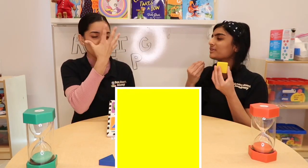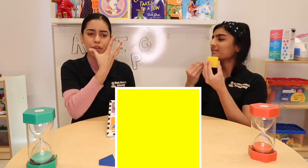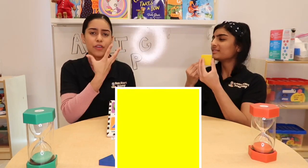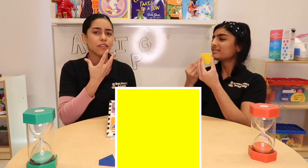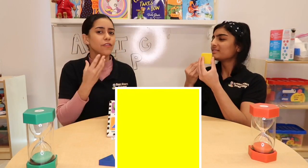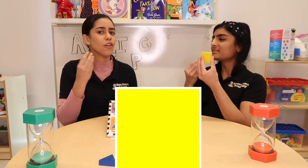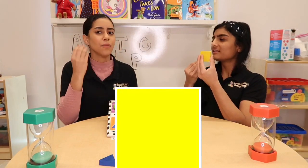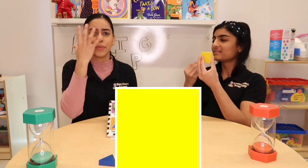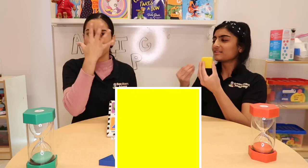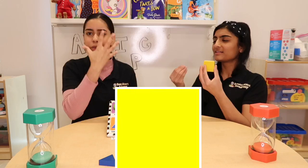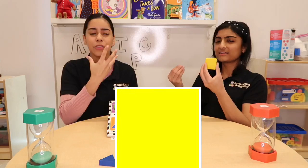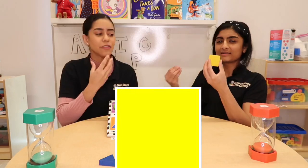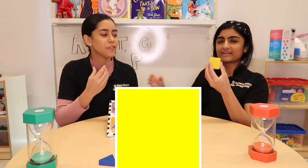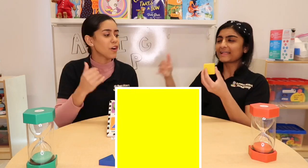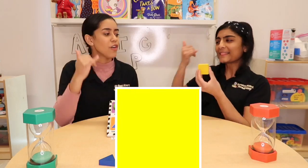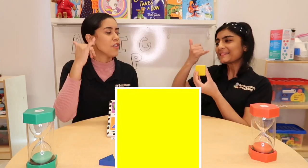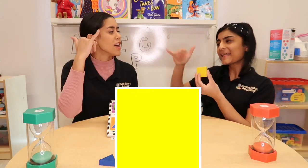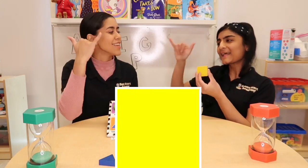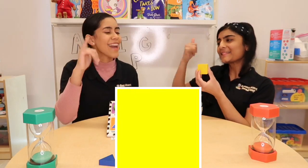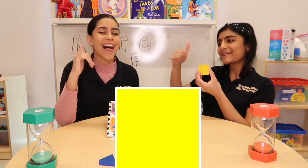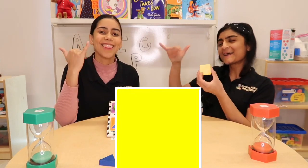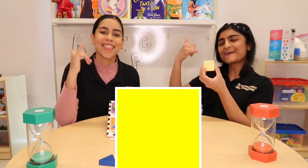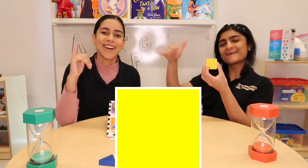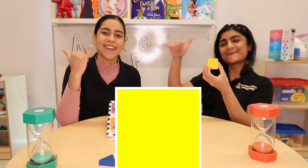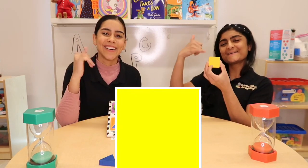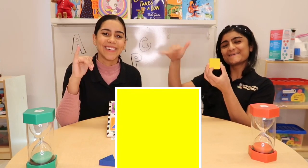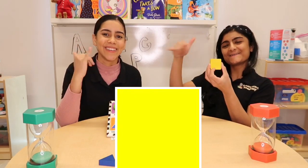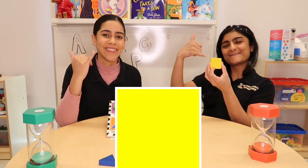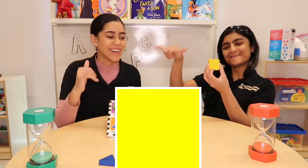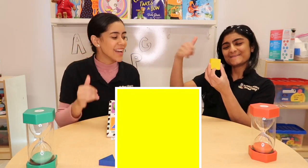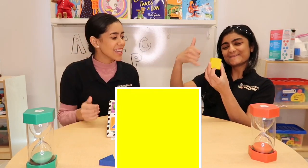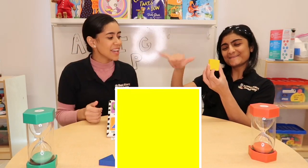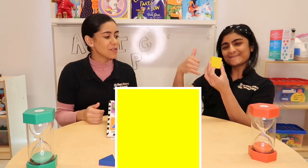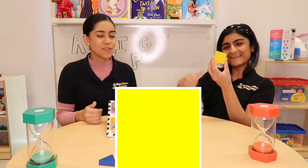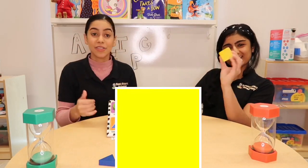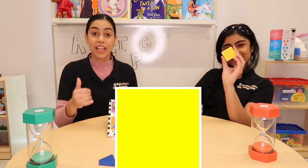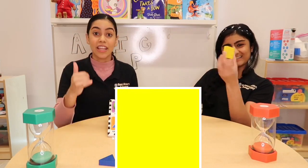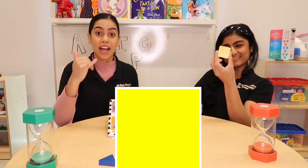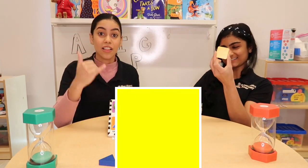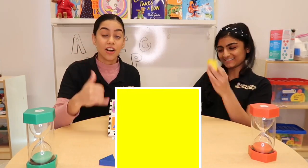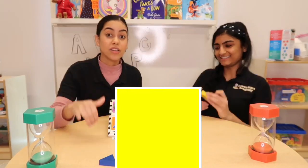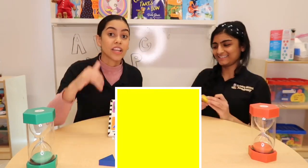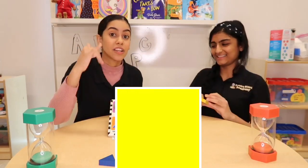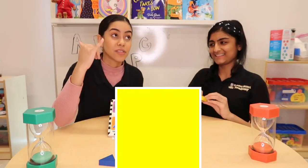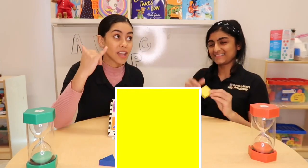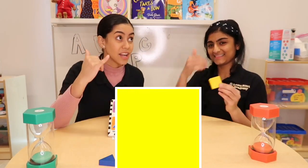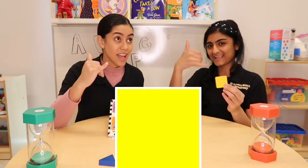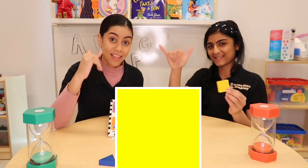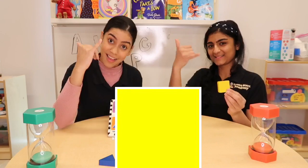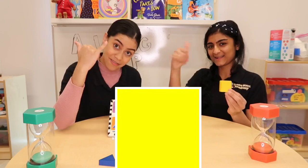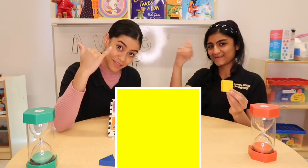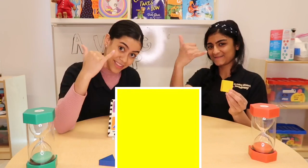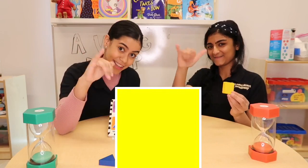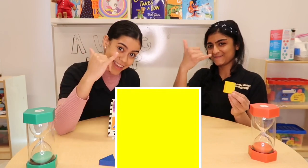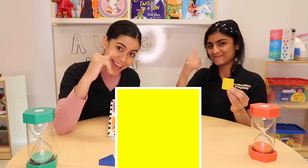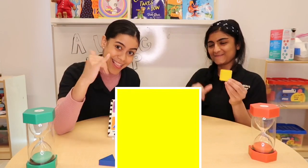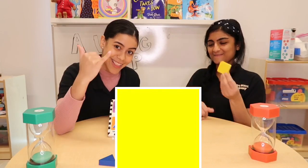Beautiful, beautiful yellow. Can you say yellow? Can you sign yellow? Yellow.